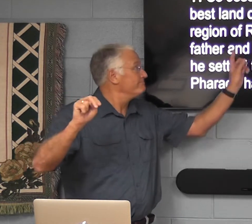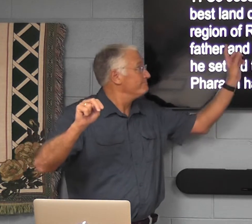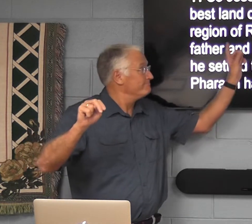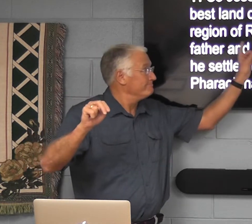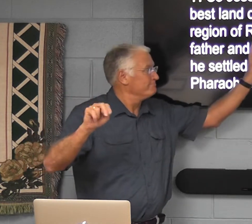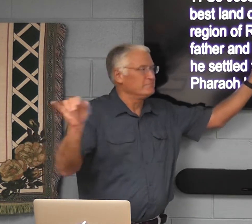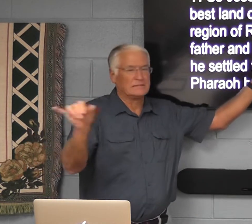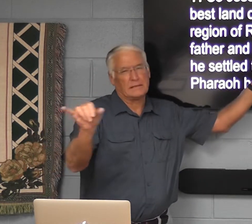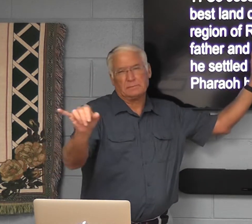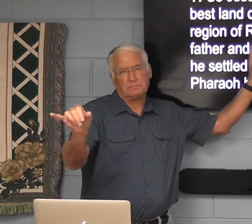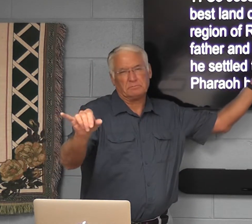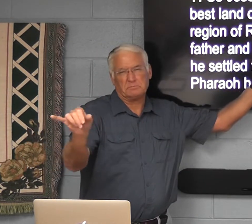To Ramses.